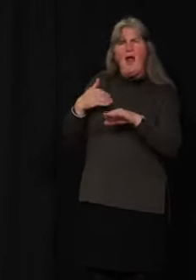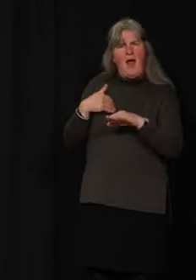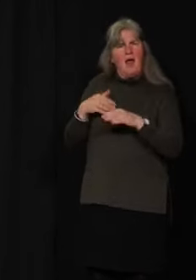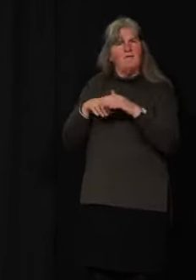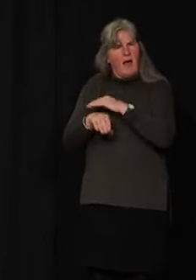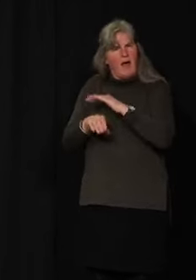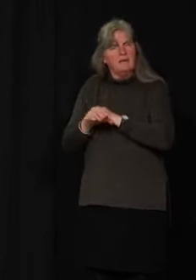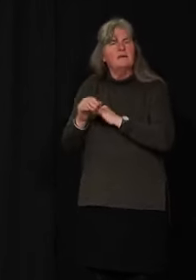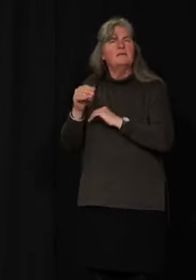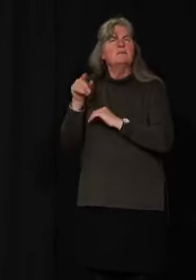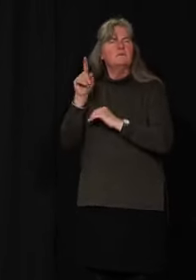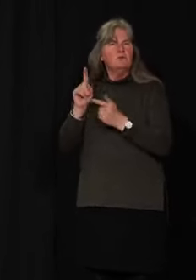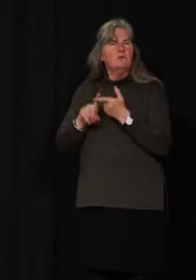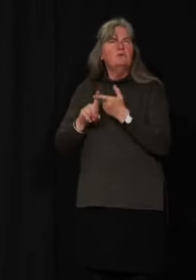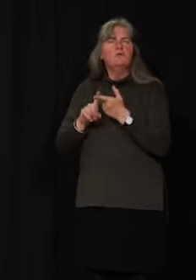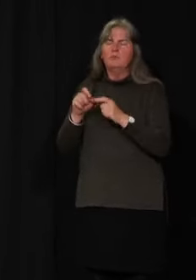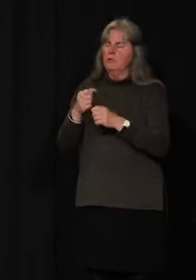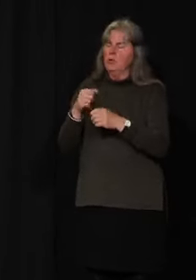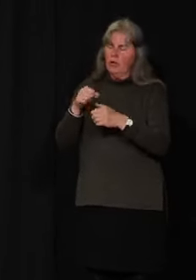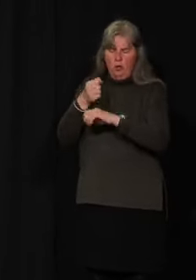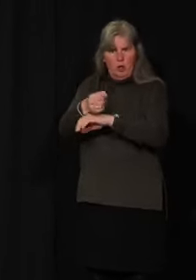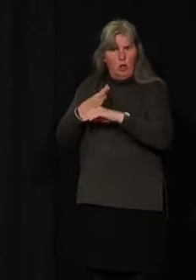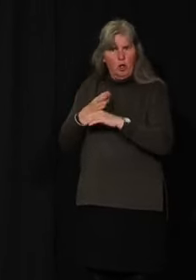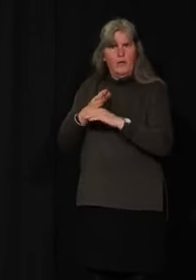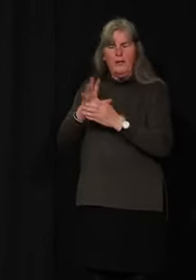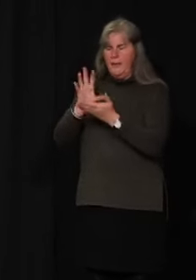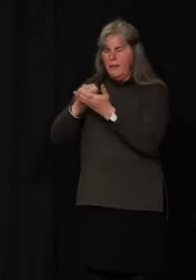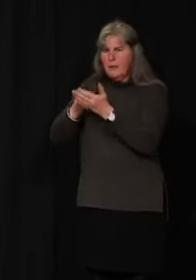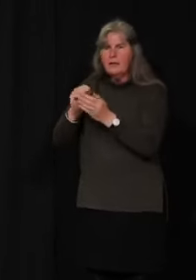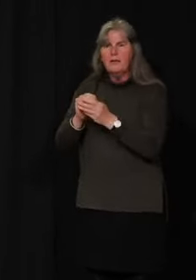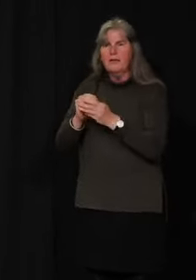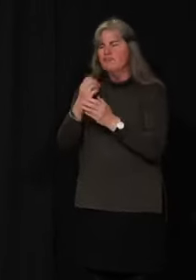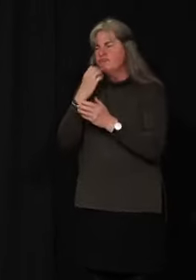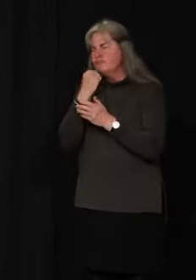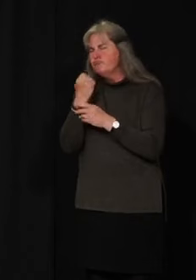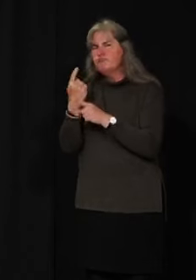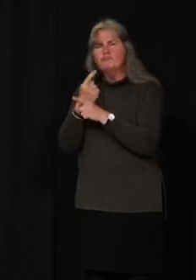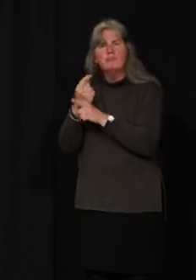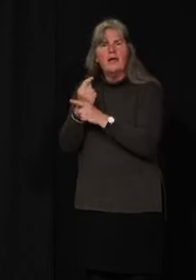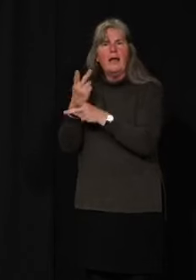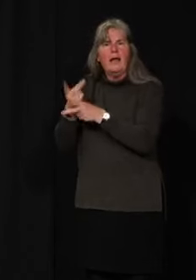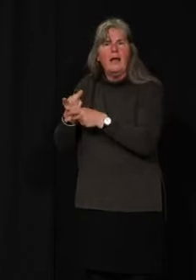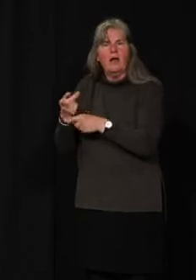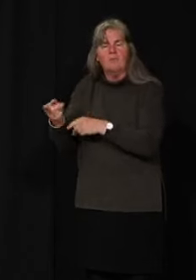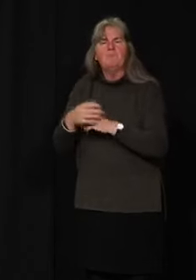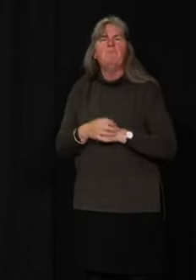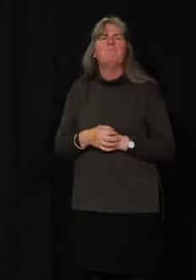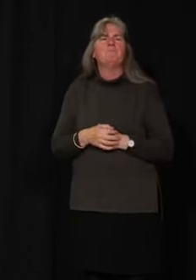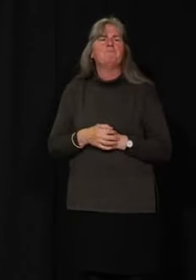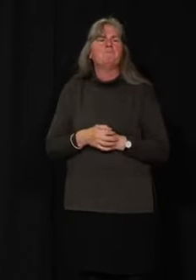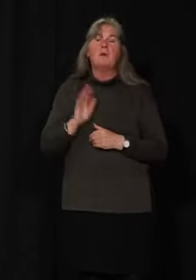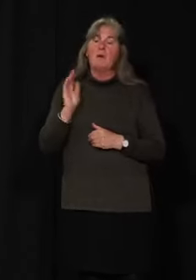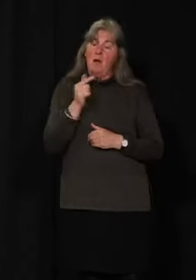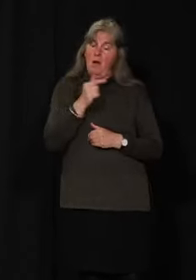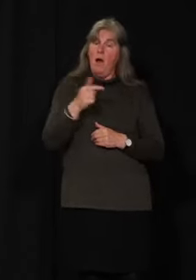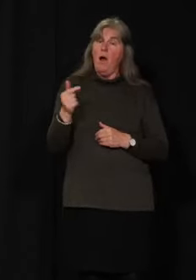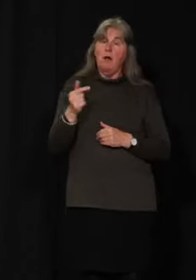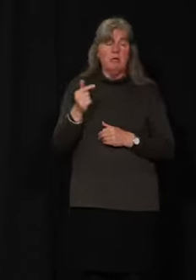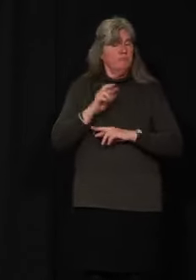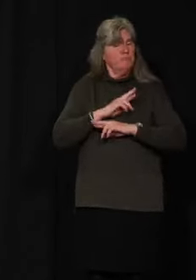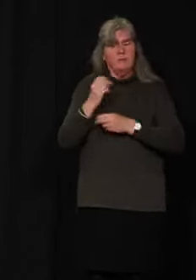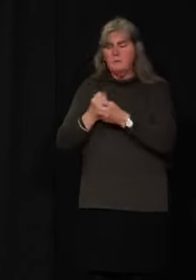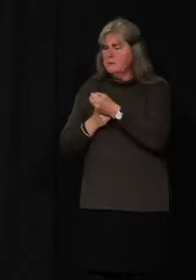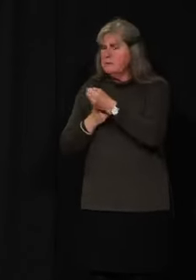to affordable early learning and also child care. Our government is committed to supporting child care